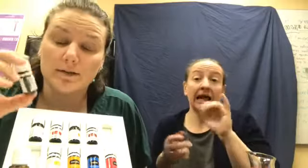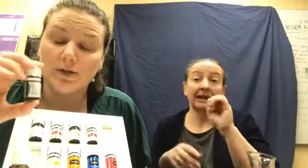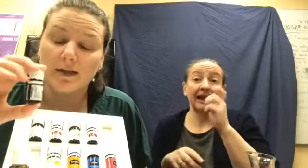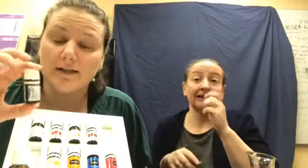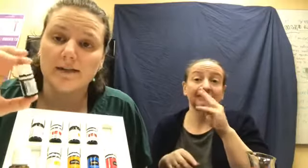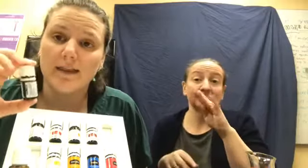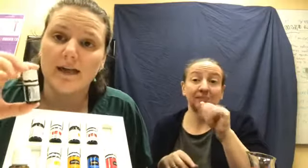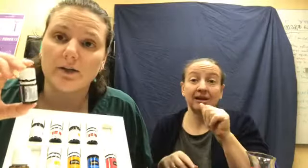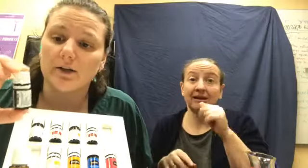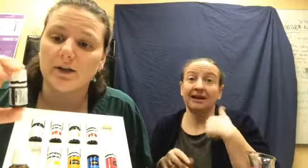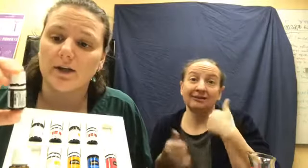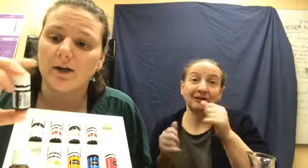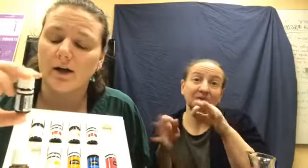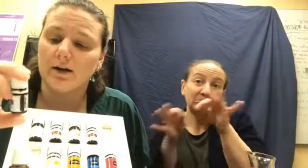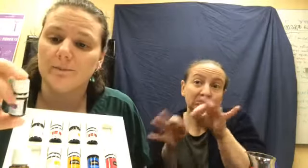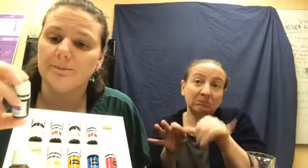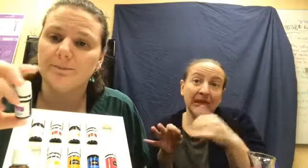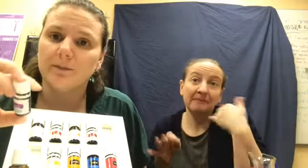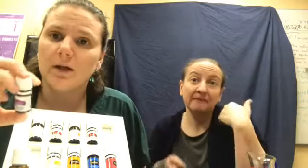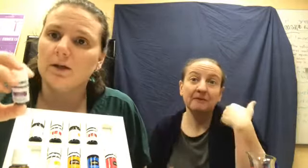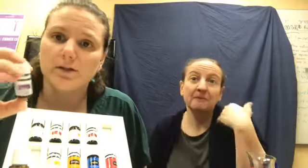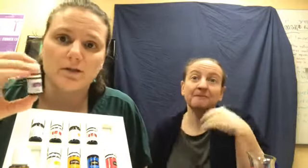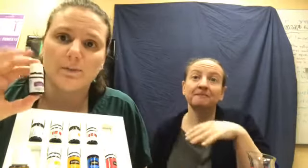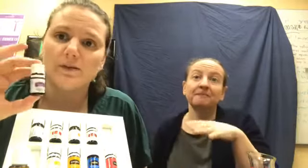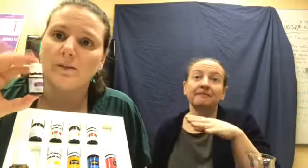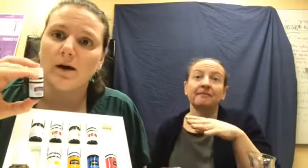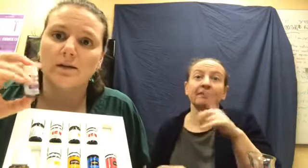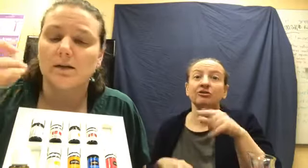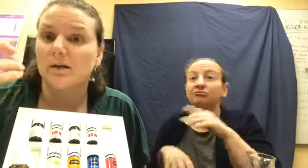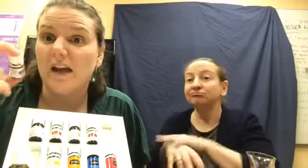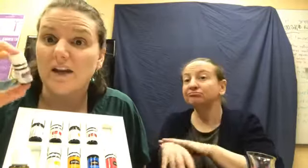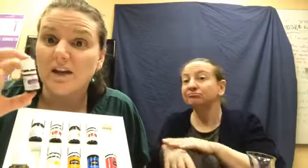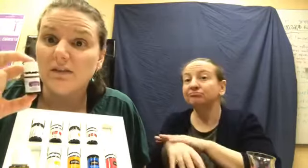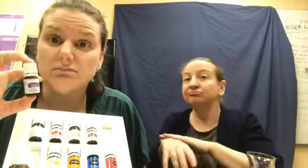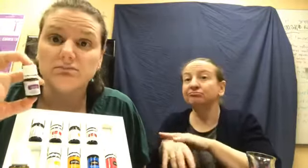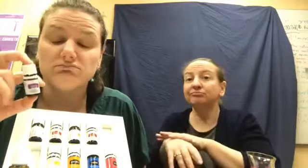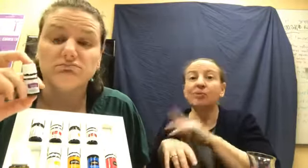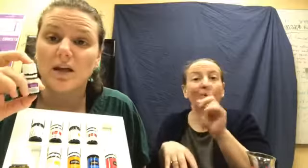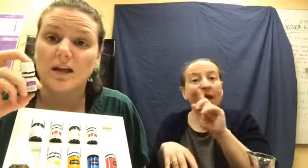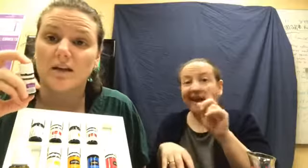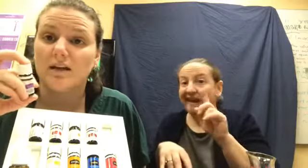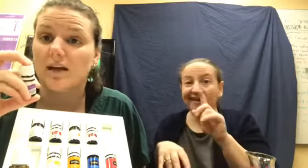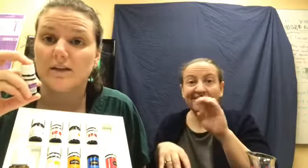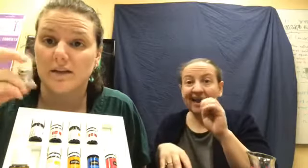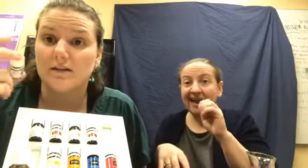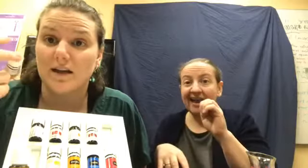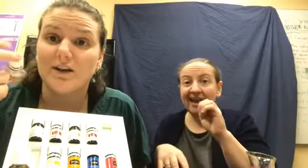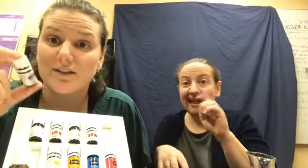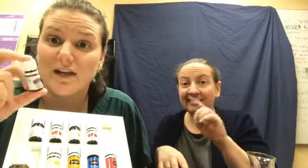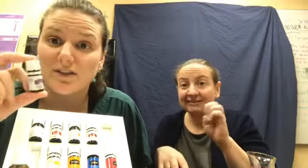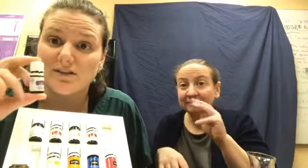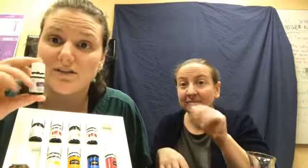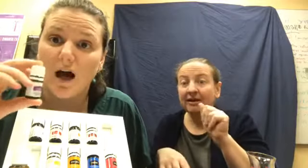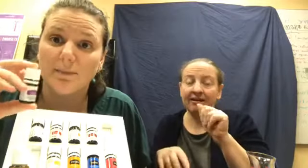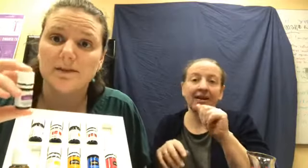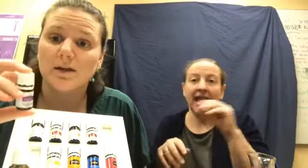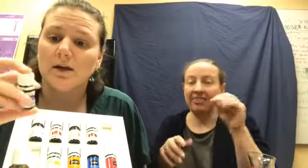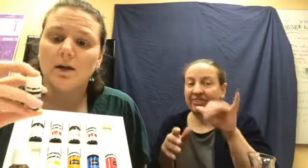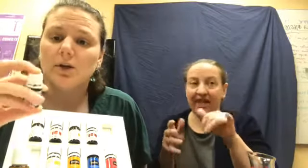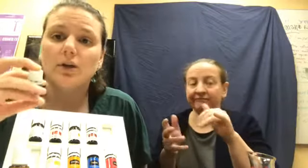was trying to say that earlier. you just put some on the area and the irritation stops. You